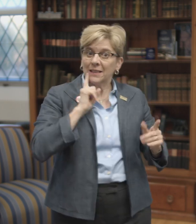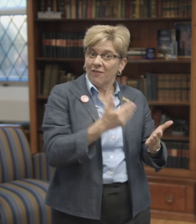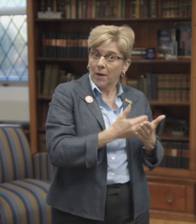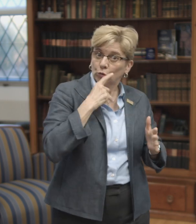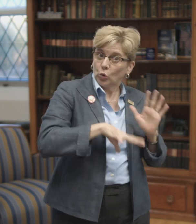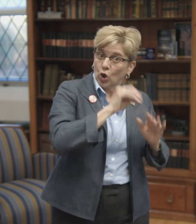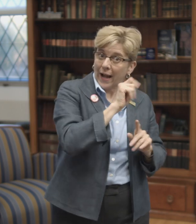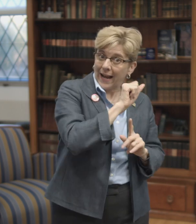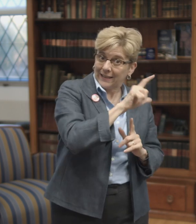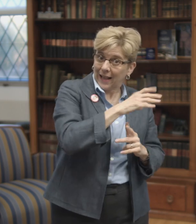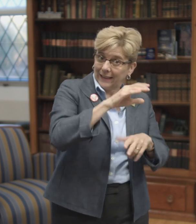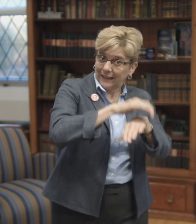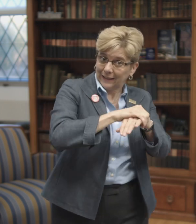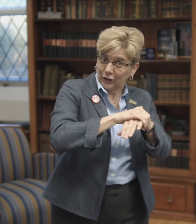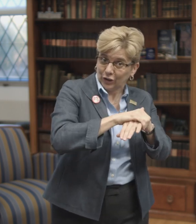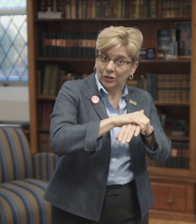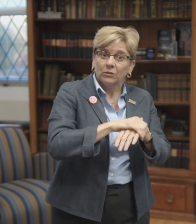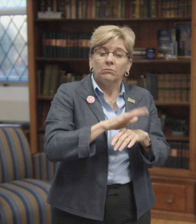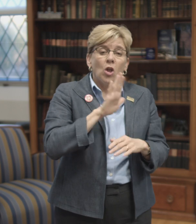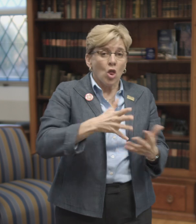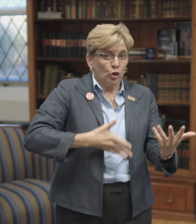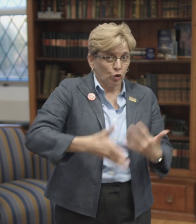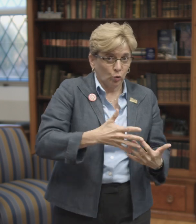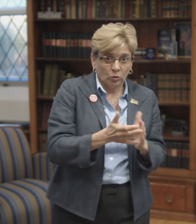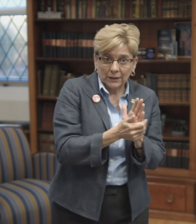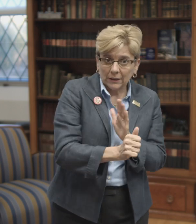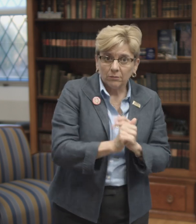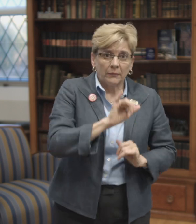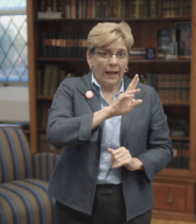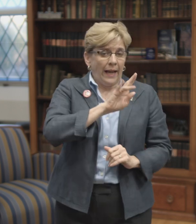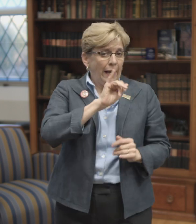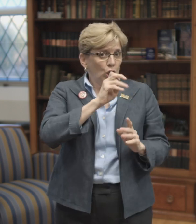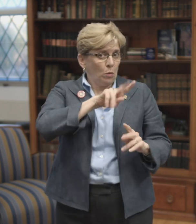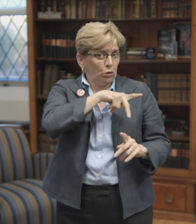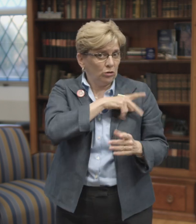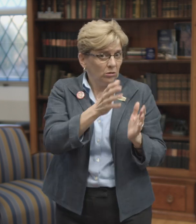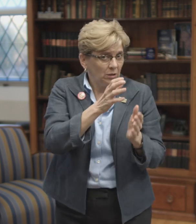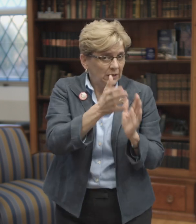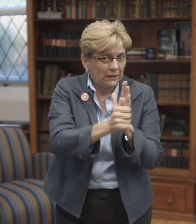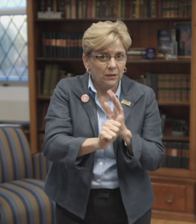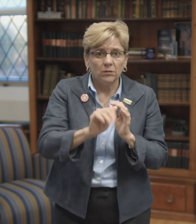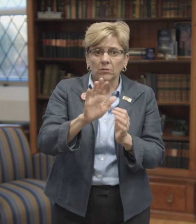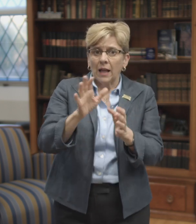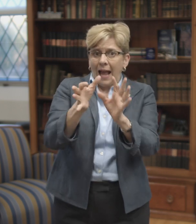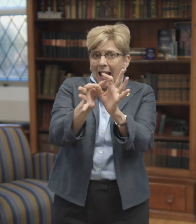They have similar experiences to deaf babies who learn ASL and English, their social skills, their interpersonal skills,